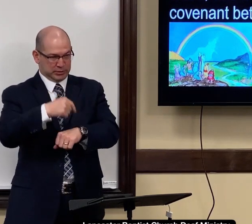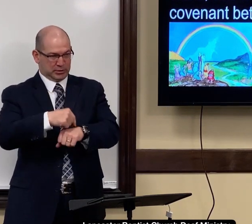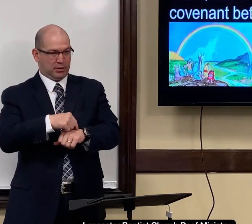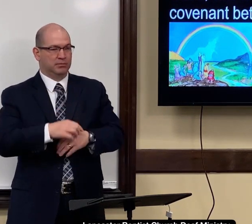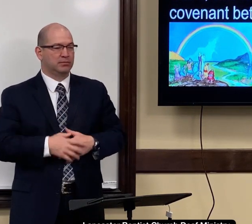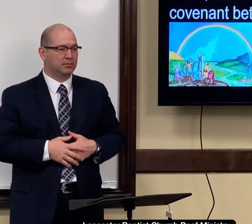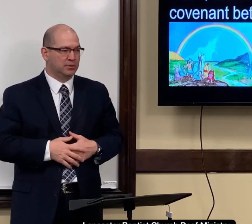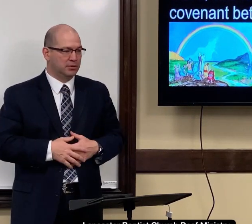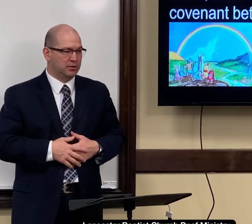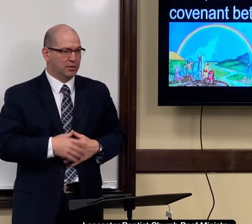at Christmas.